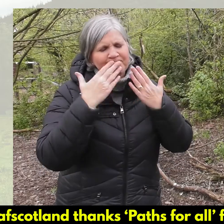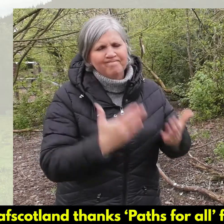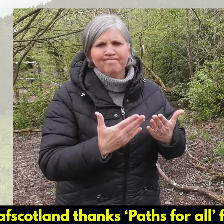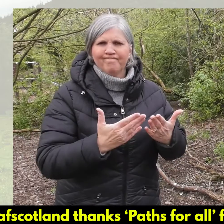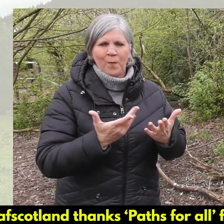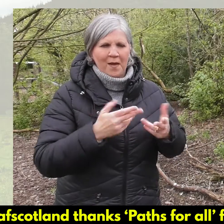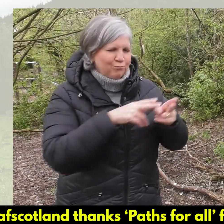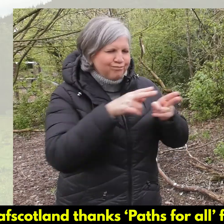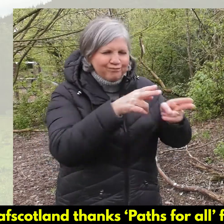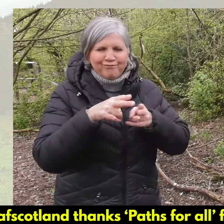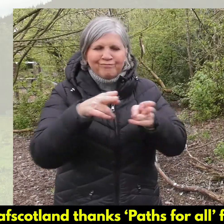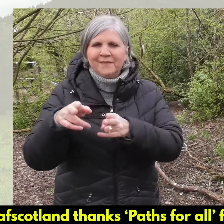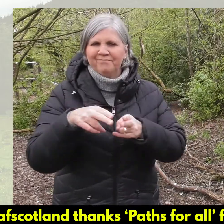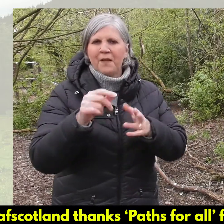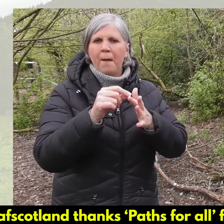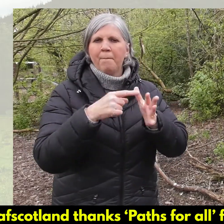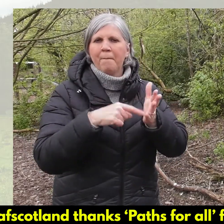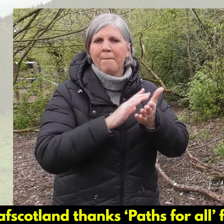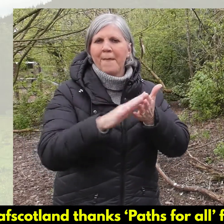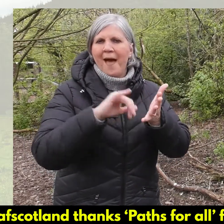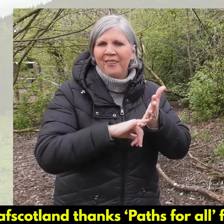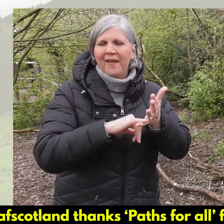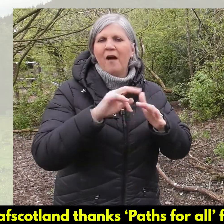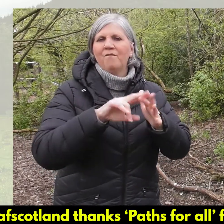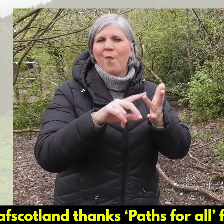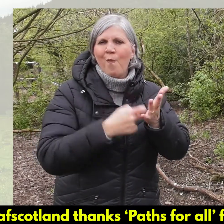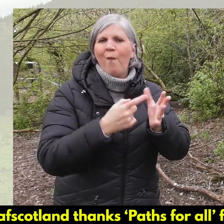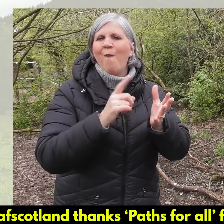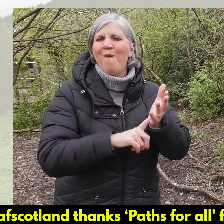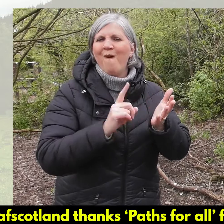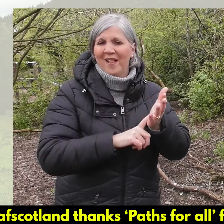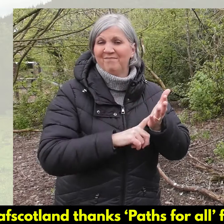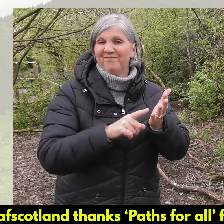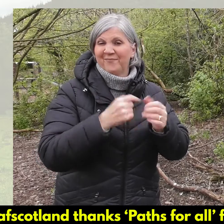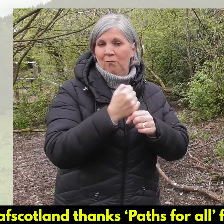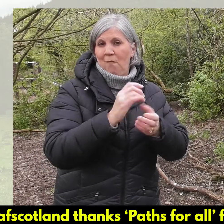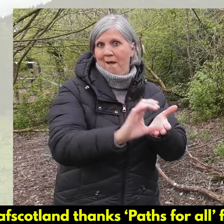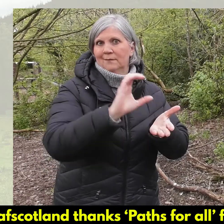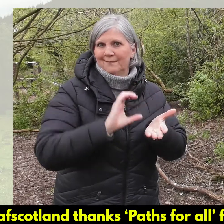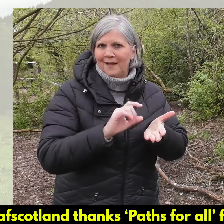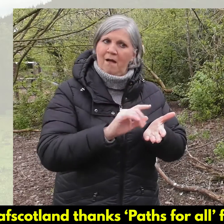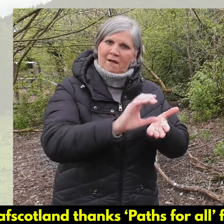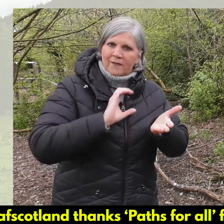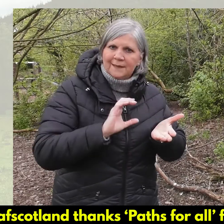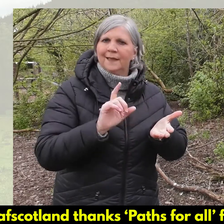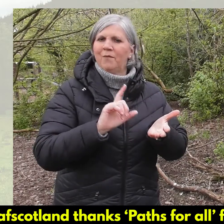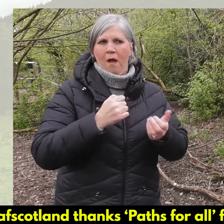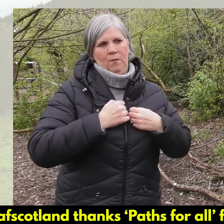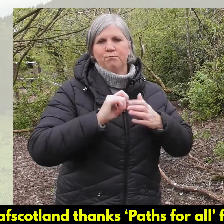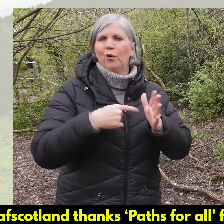Deaf Scotland thanks Paths for All. For the grant which funds our project to